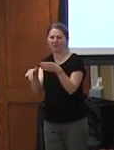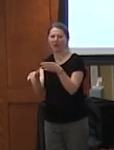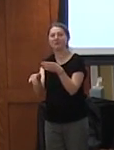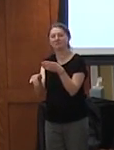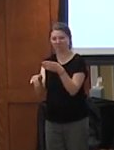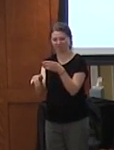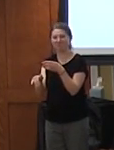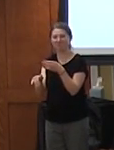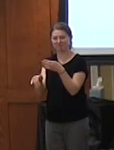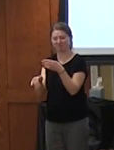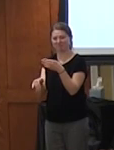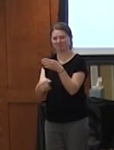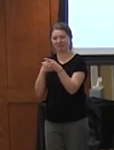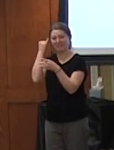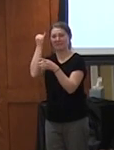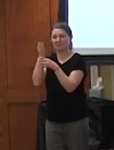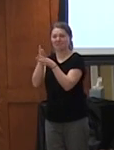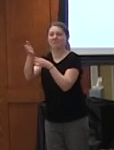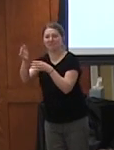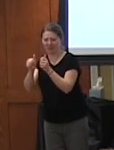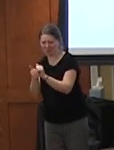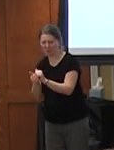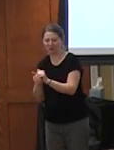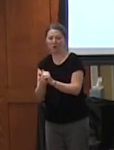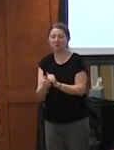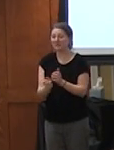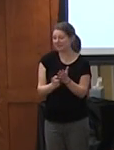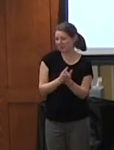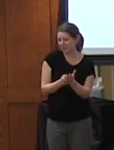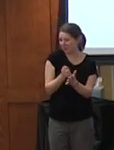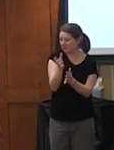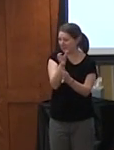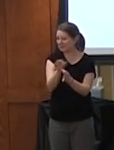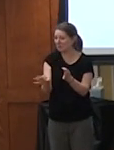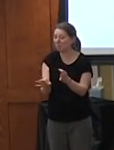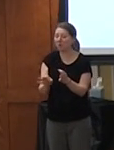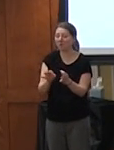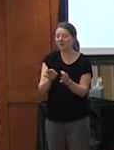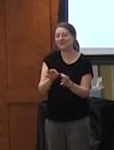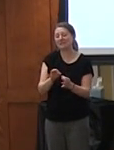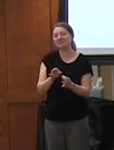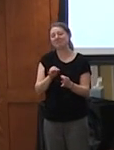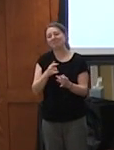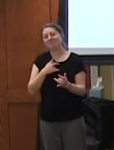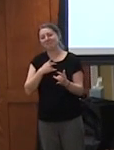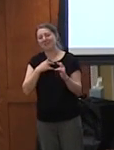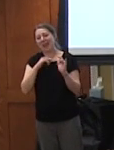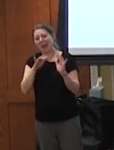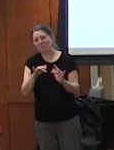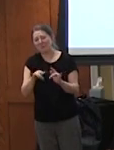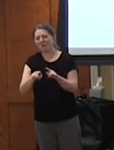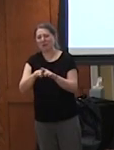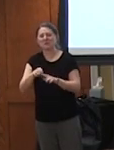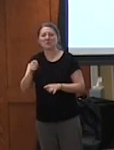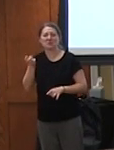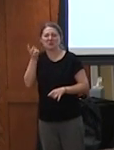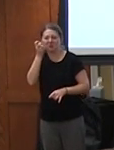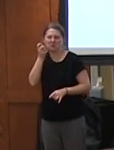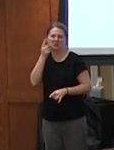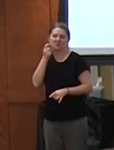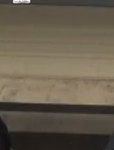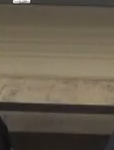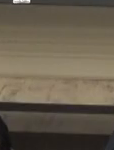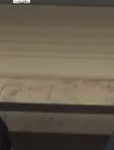um sometimes it's really simple uh apathy and cynicism are really widespread and